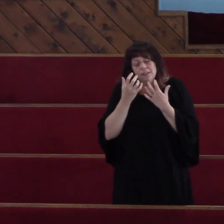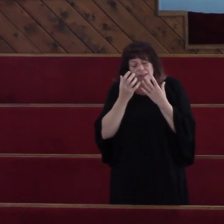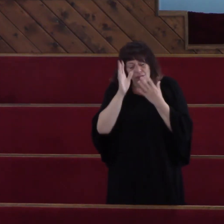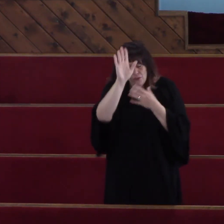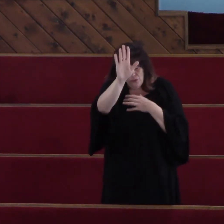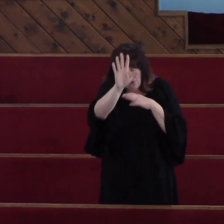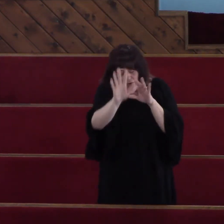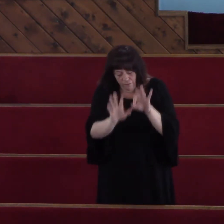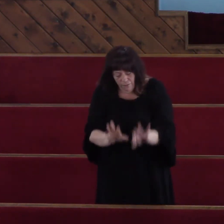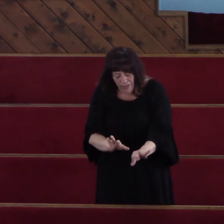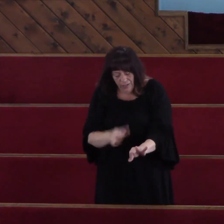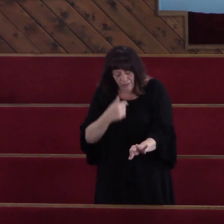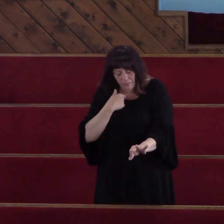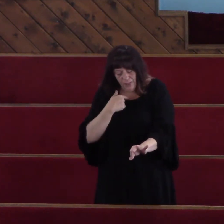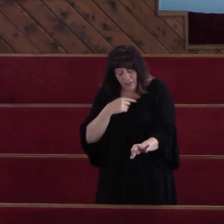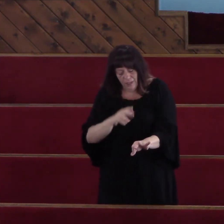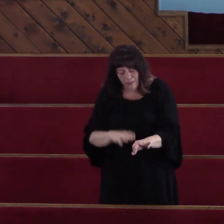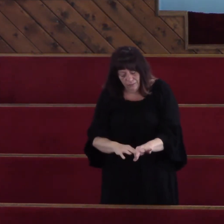Rekindle